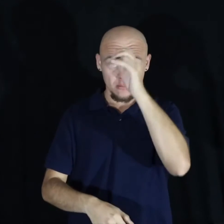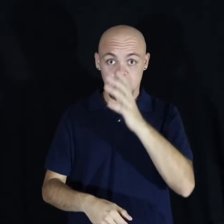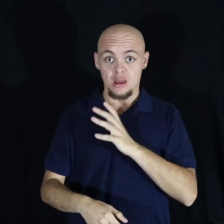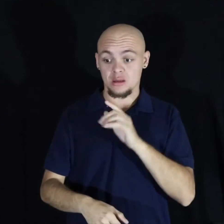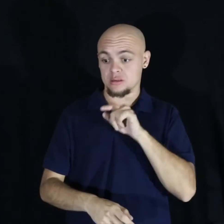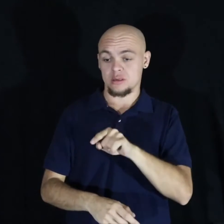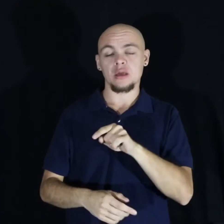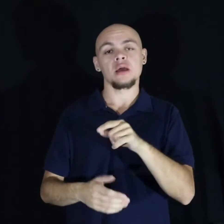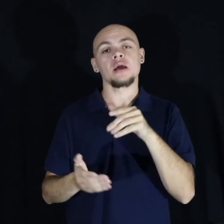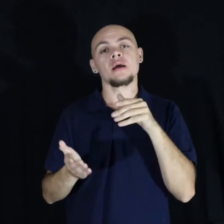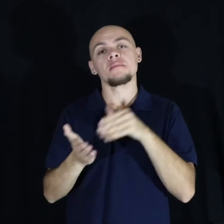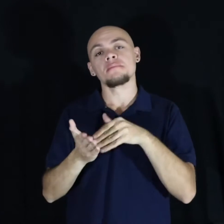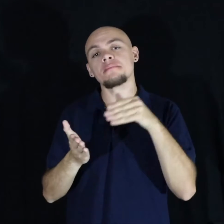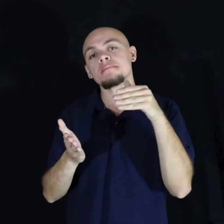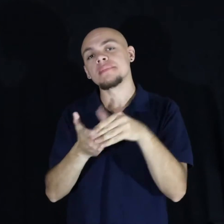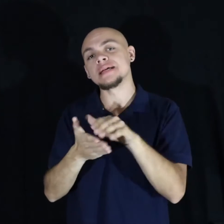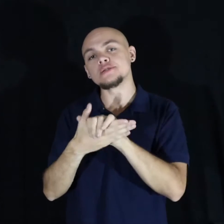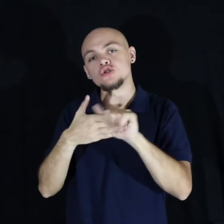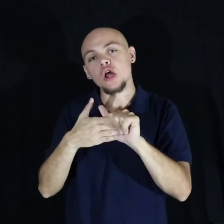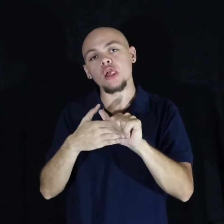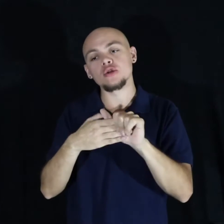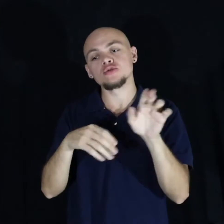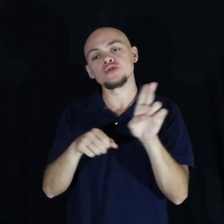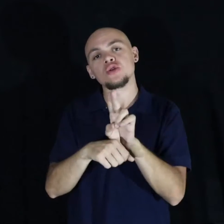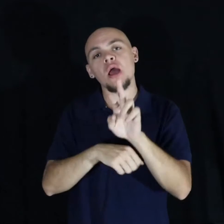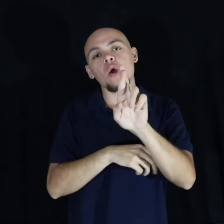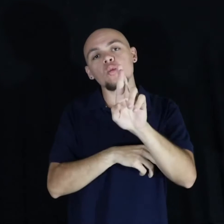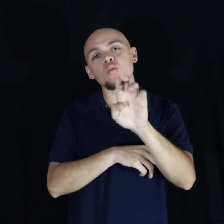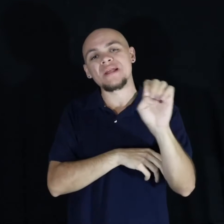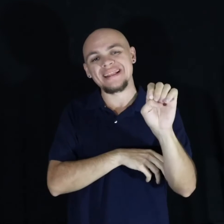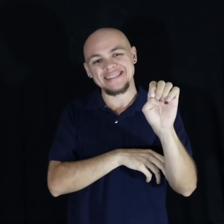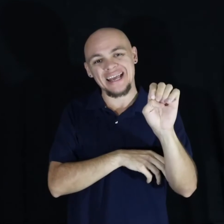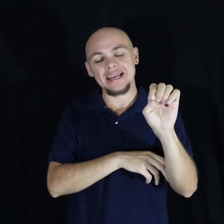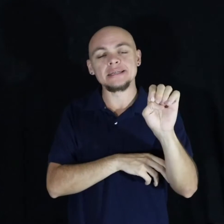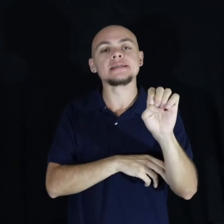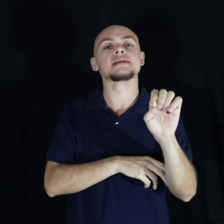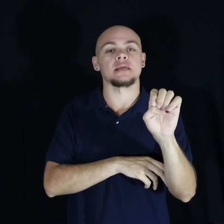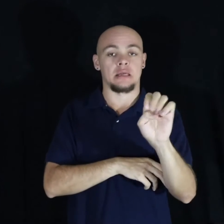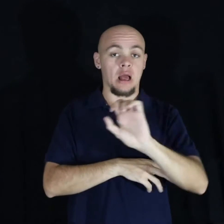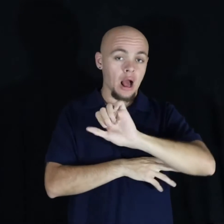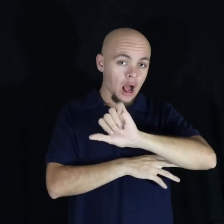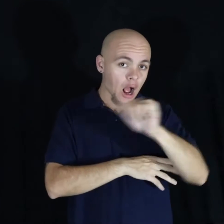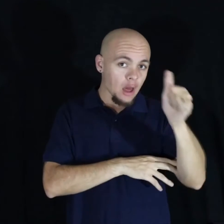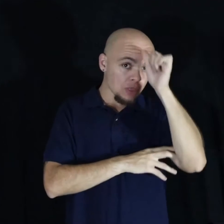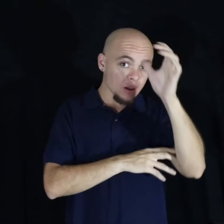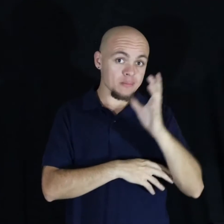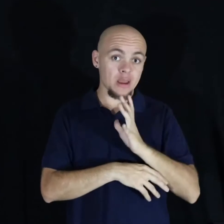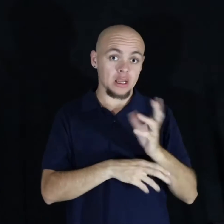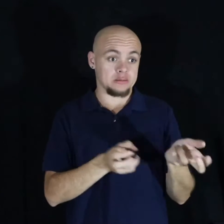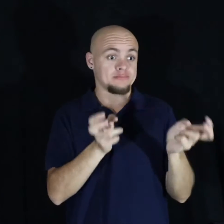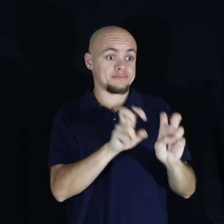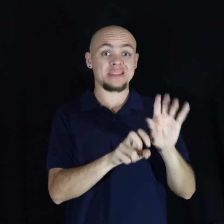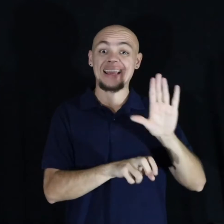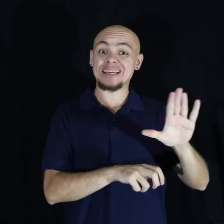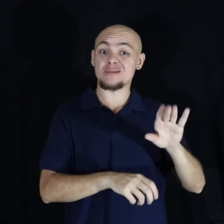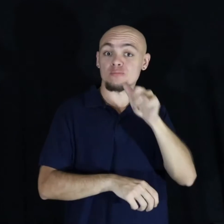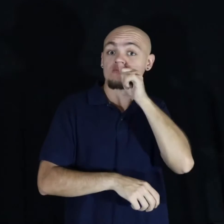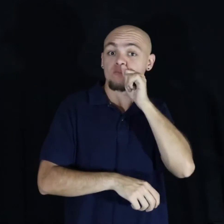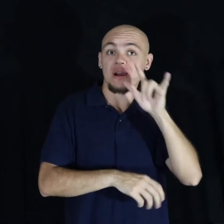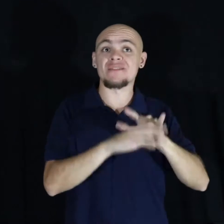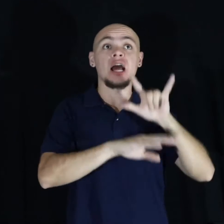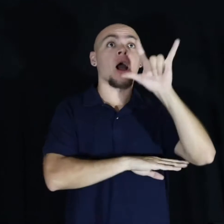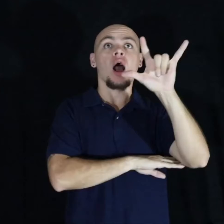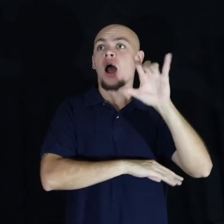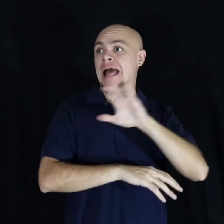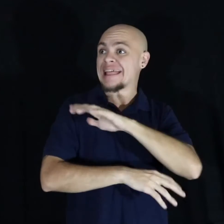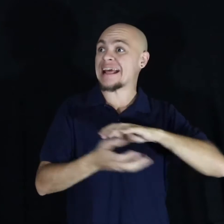millions of dollars in real estate. I met another man who put me on a private jet, and I saw the clouds like I've